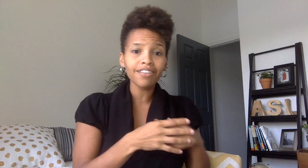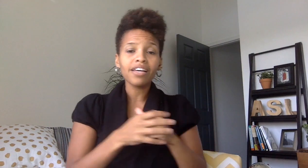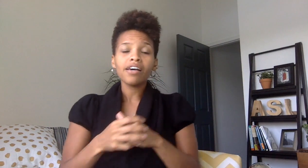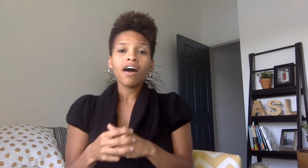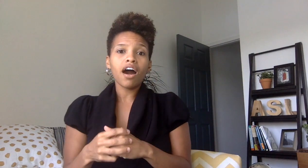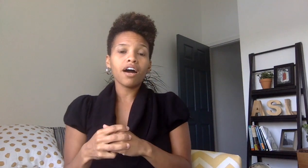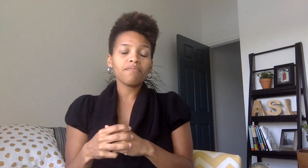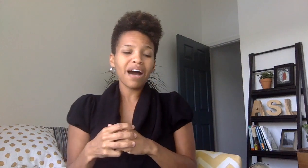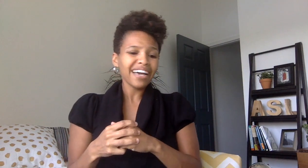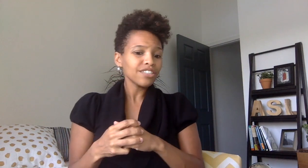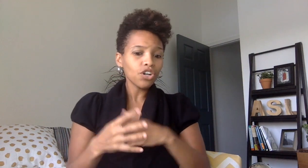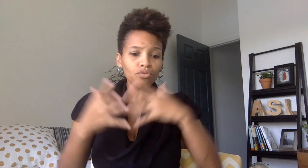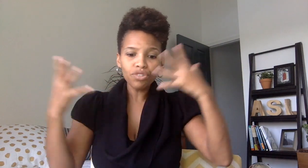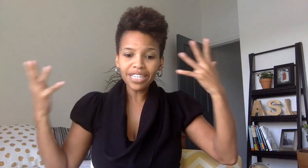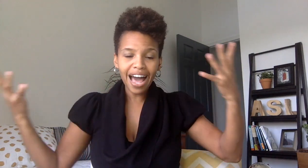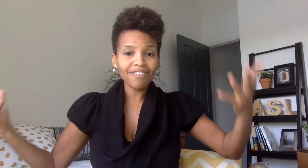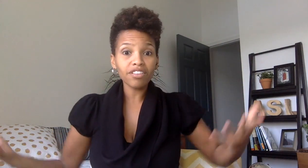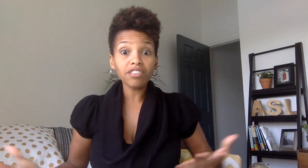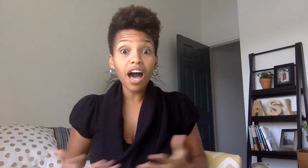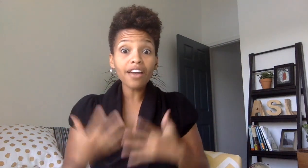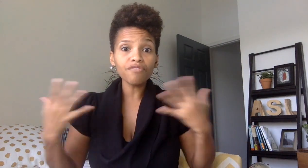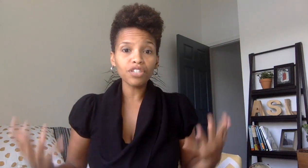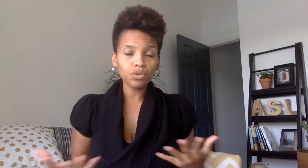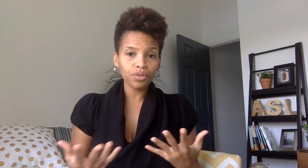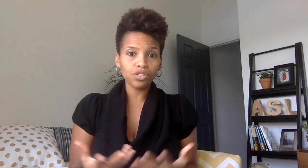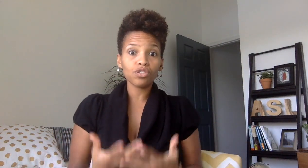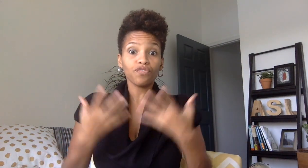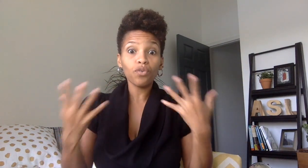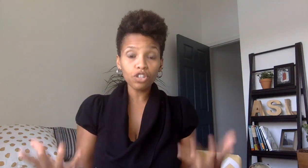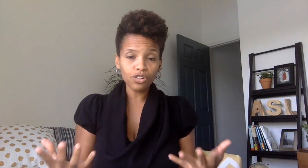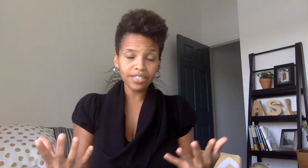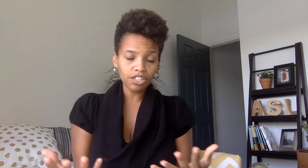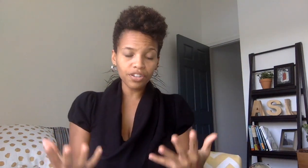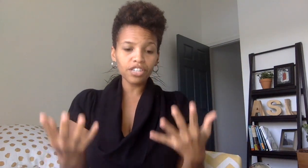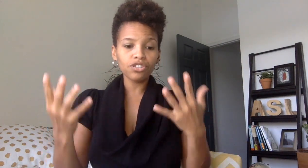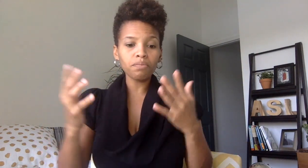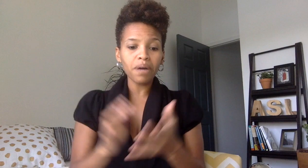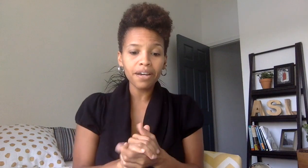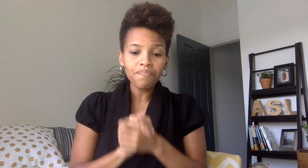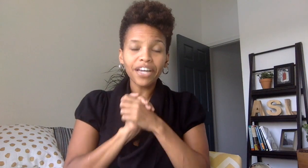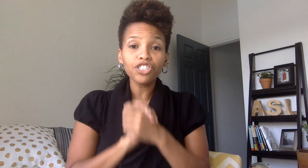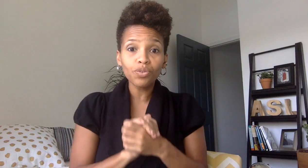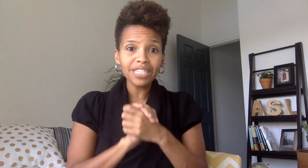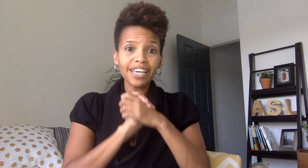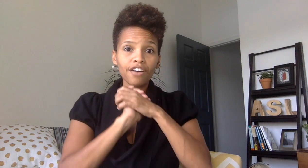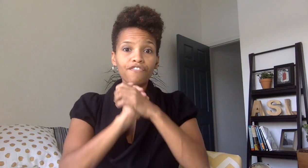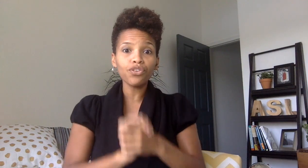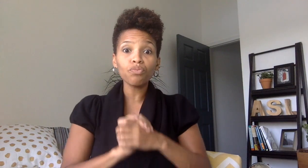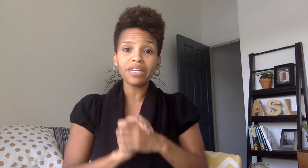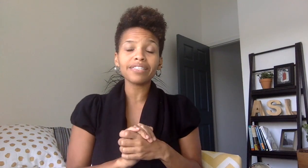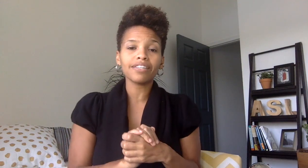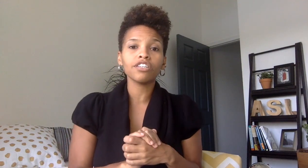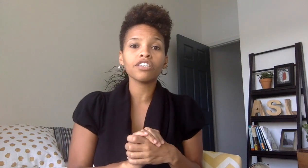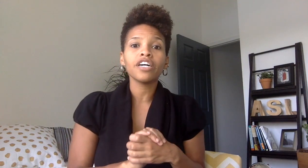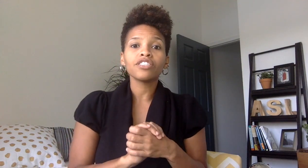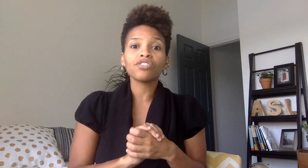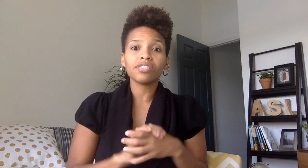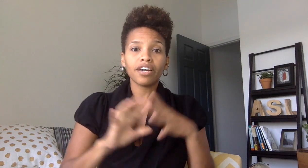I don't really have a lot of resources for transliteration but I do want to take a few minutes here to discuss